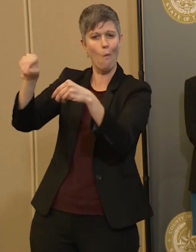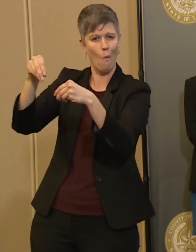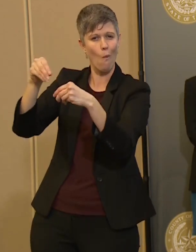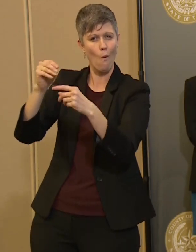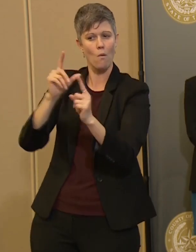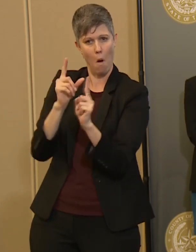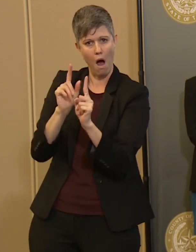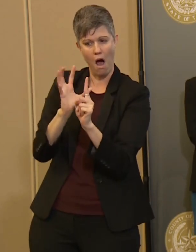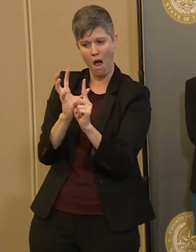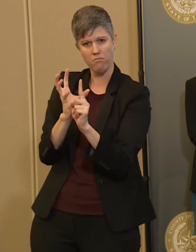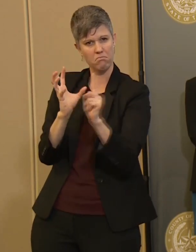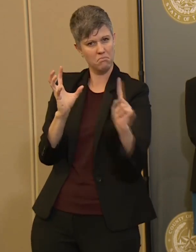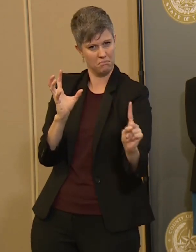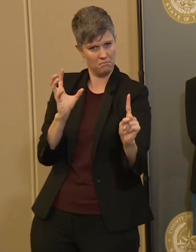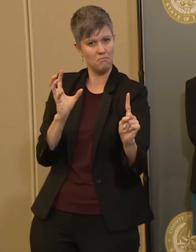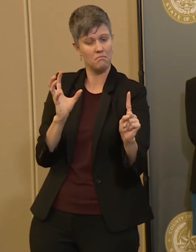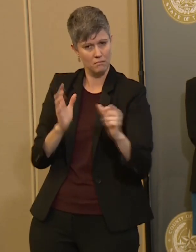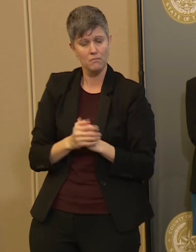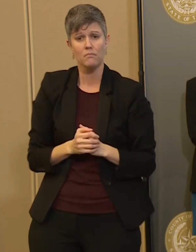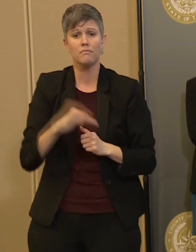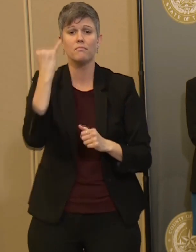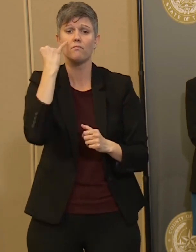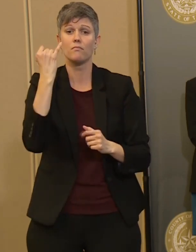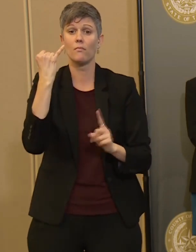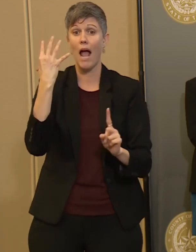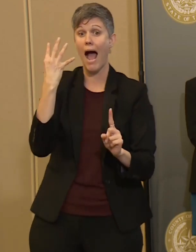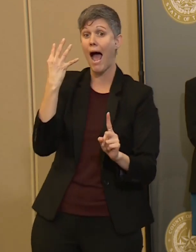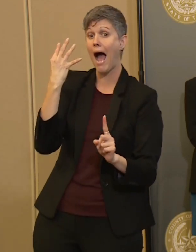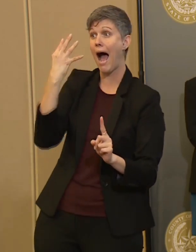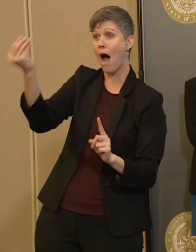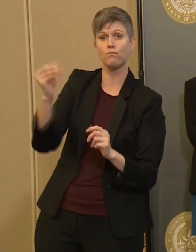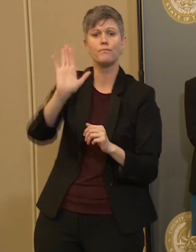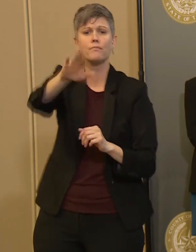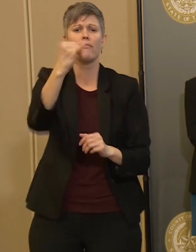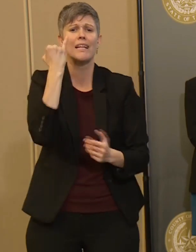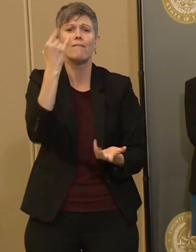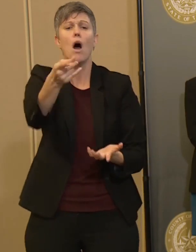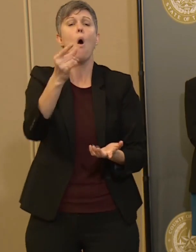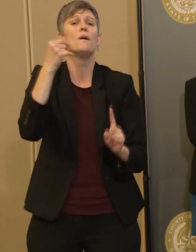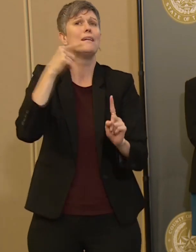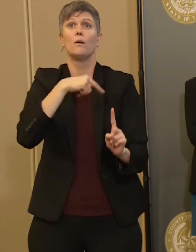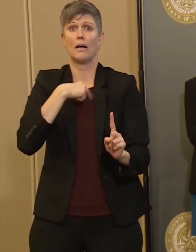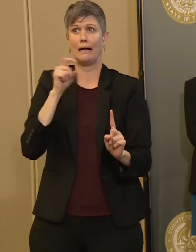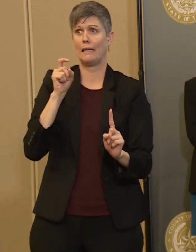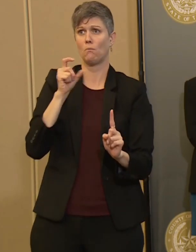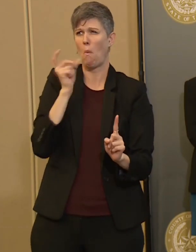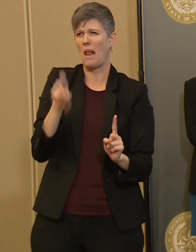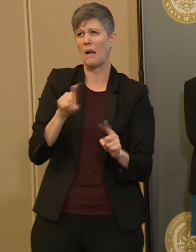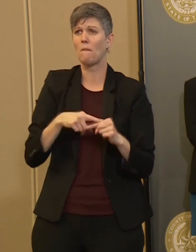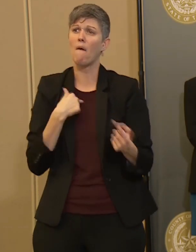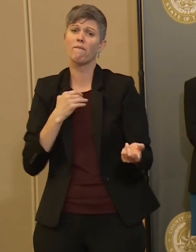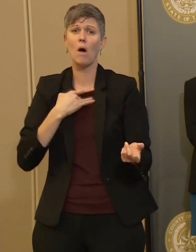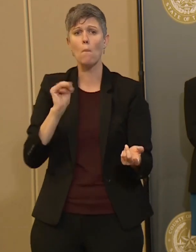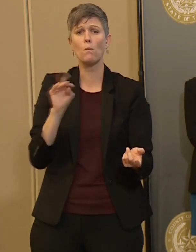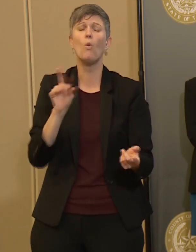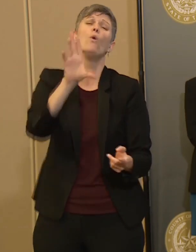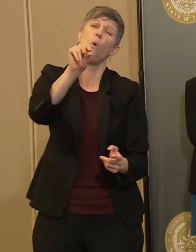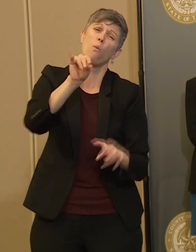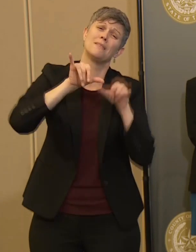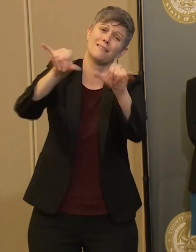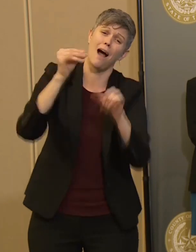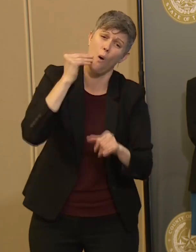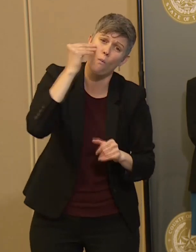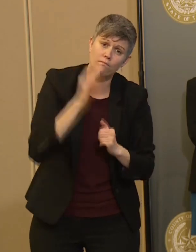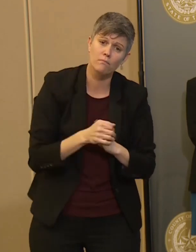go out that, first, don't go out if you're not feeling well, don't go out at all. But if you